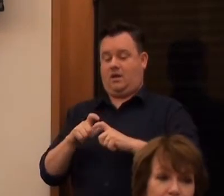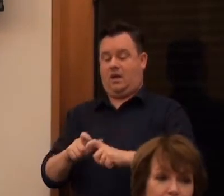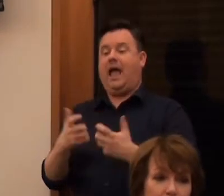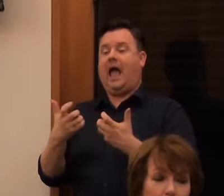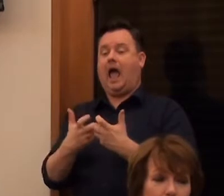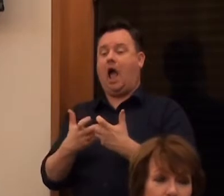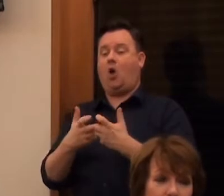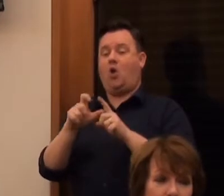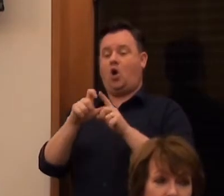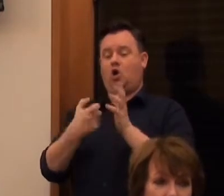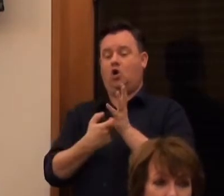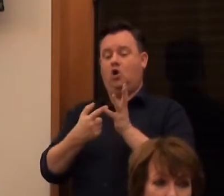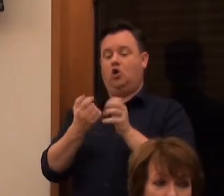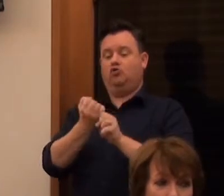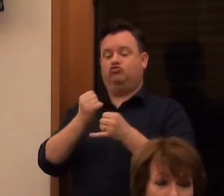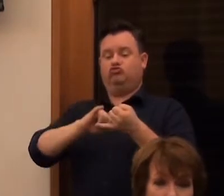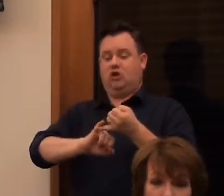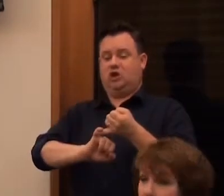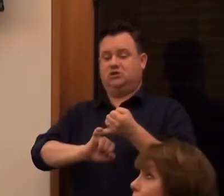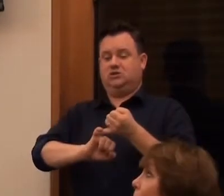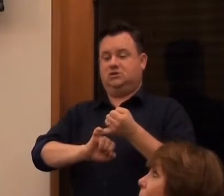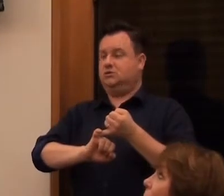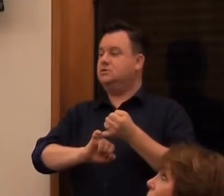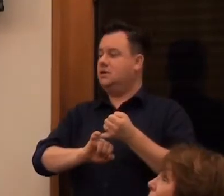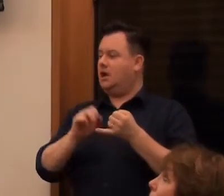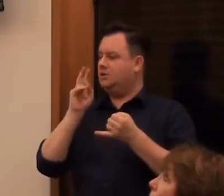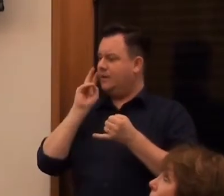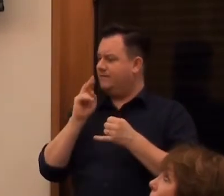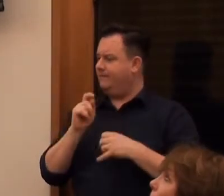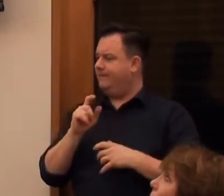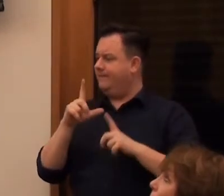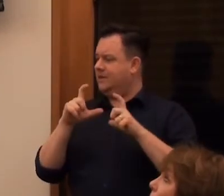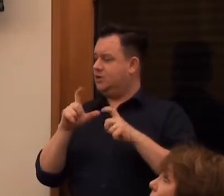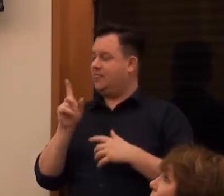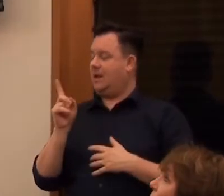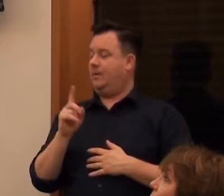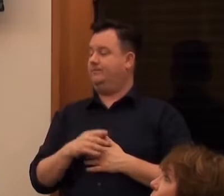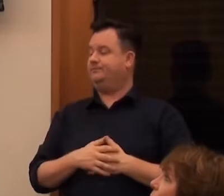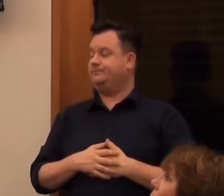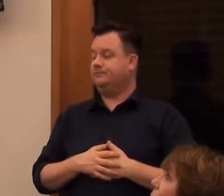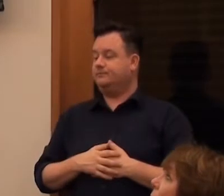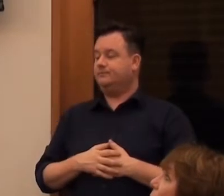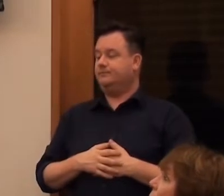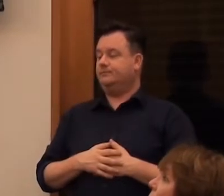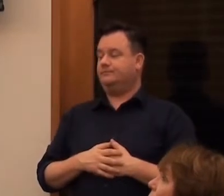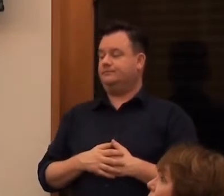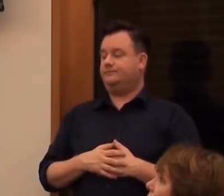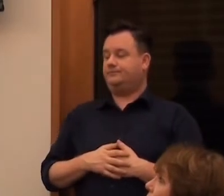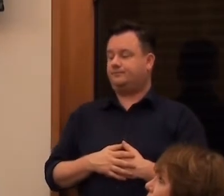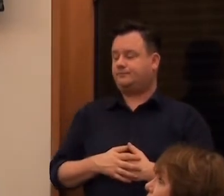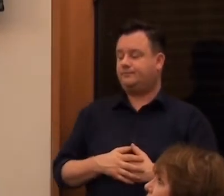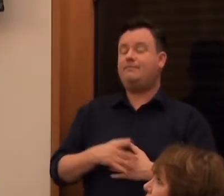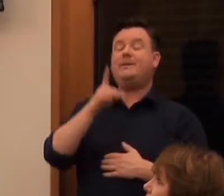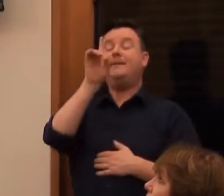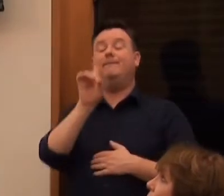that... I don't know if there's a picture of the whole show. Yeah. Right. So, sort of people who